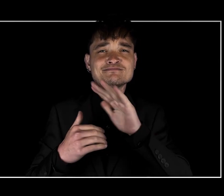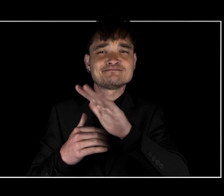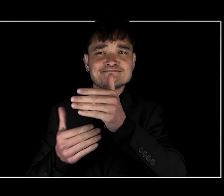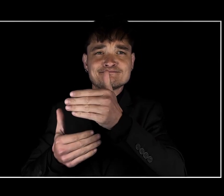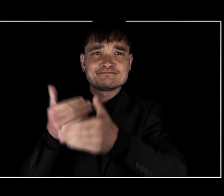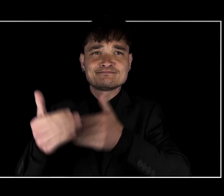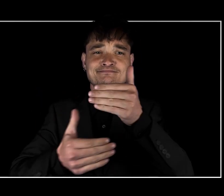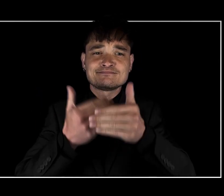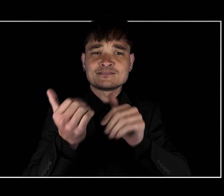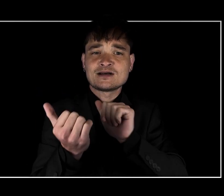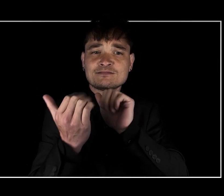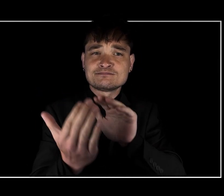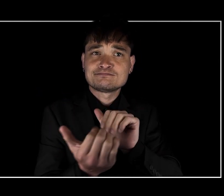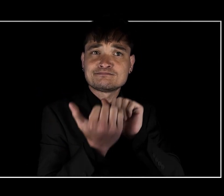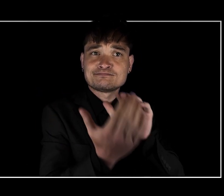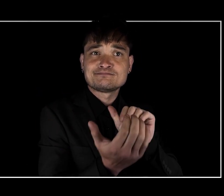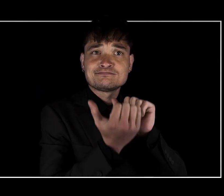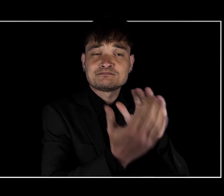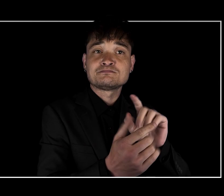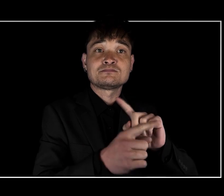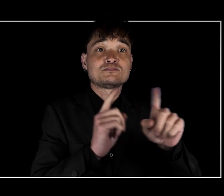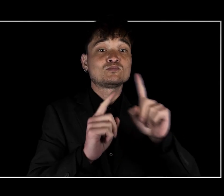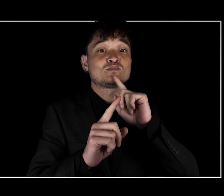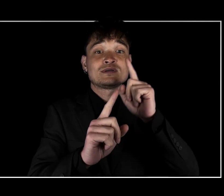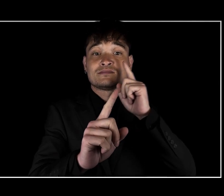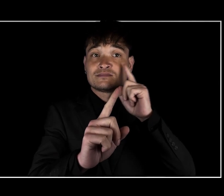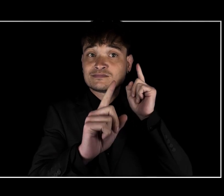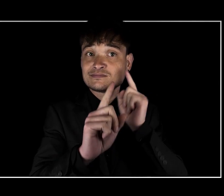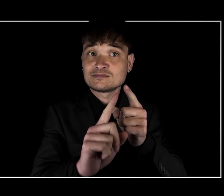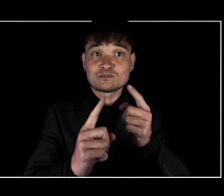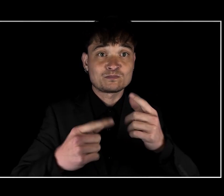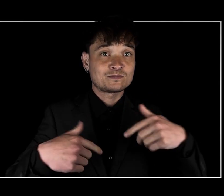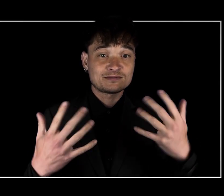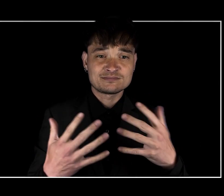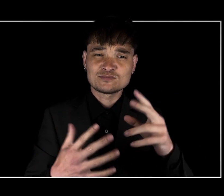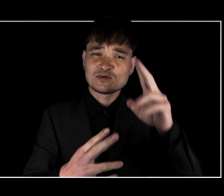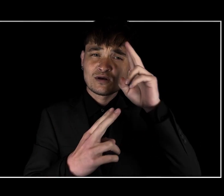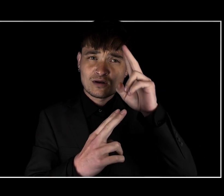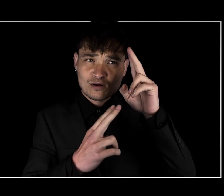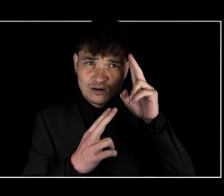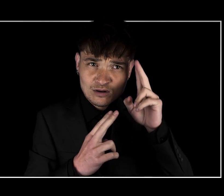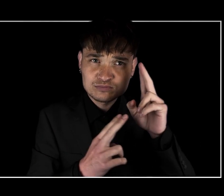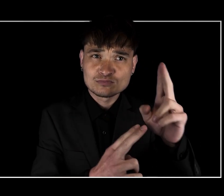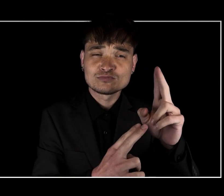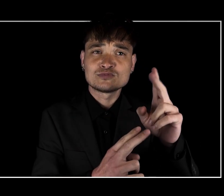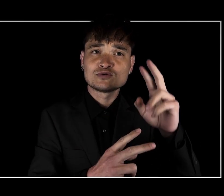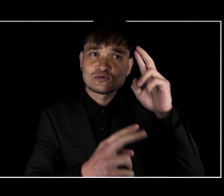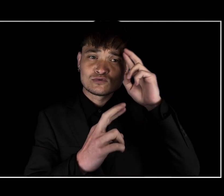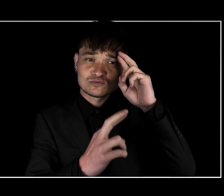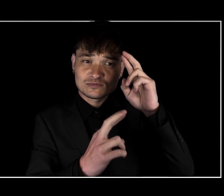but we all share common values, including dignity, equity,